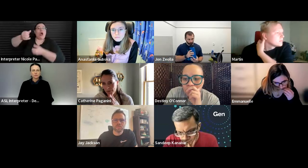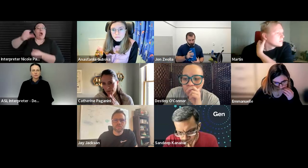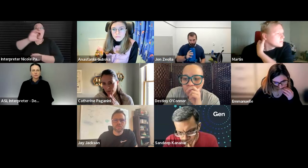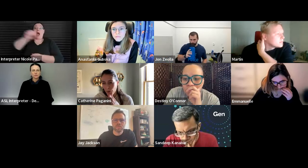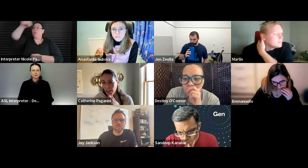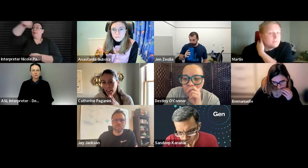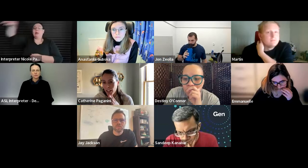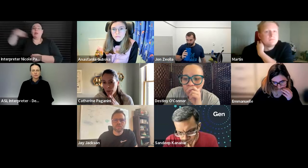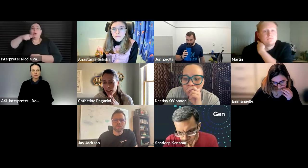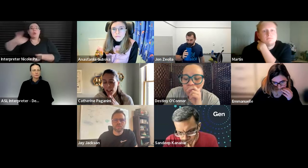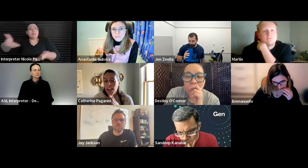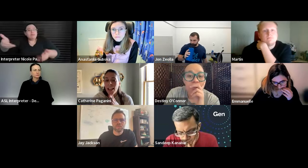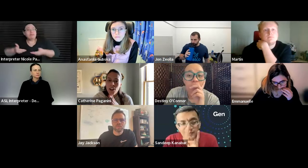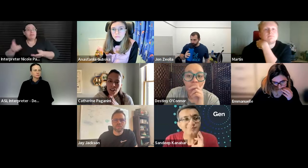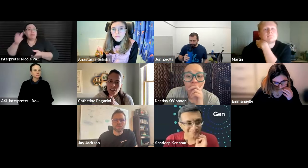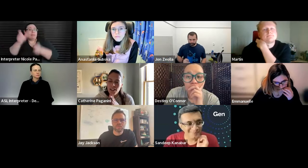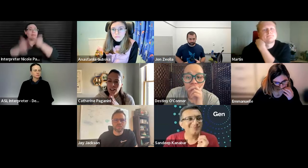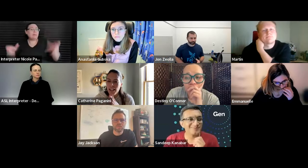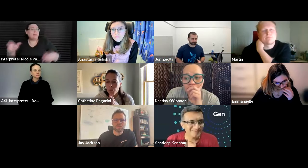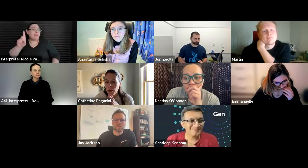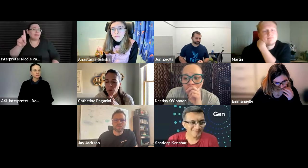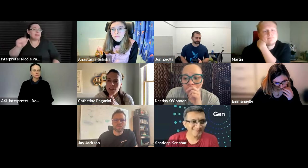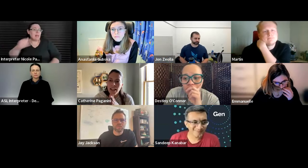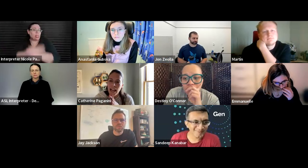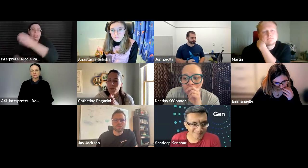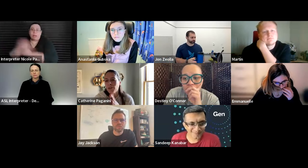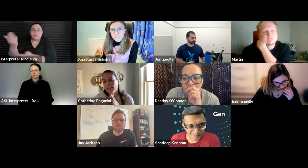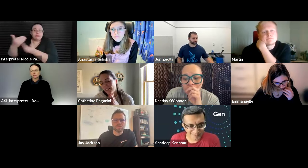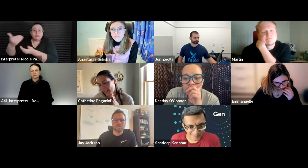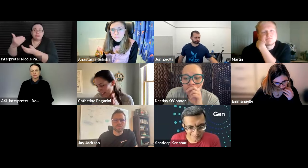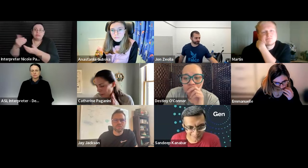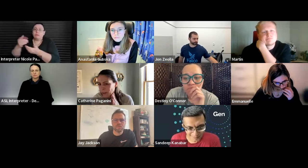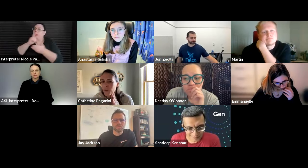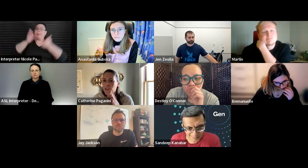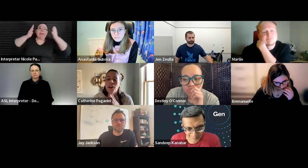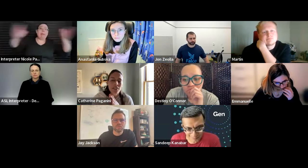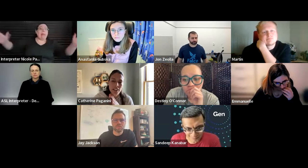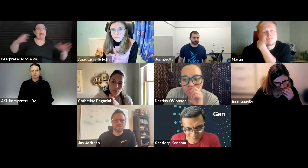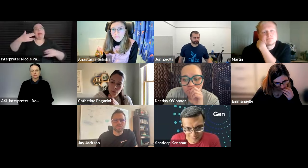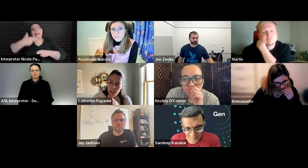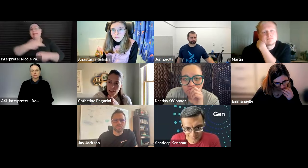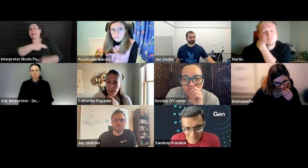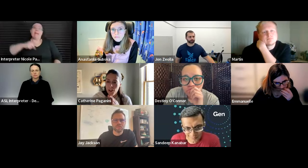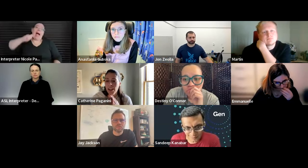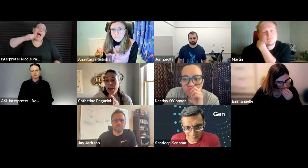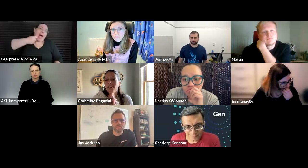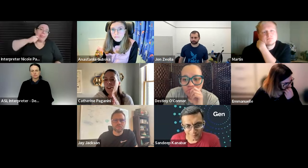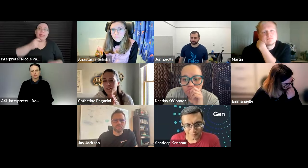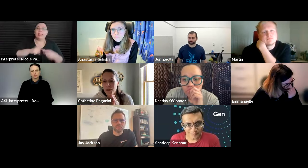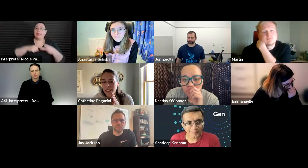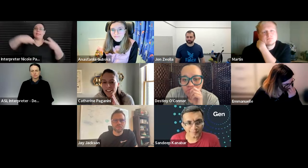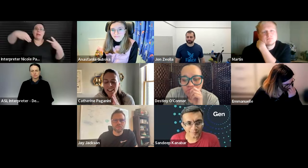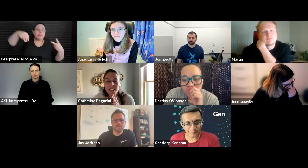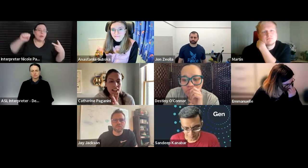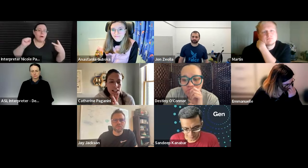disabilities right like companies and not necessarily like the big ones like apple and and microsoft and the companies that